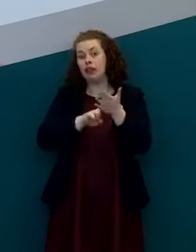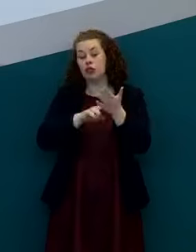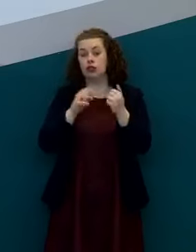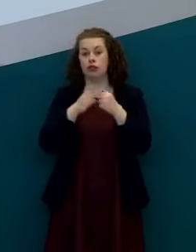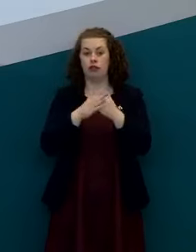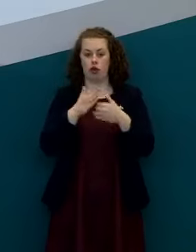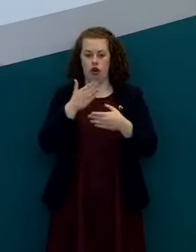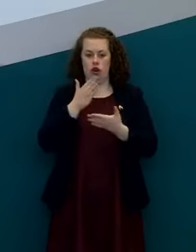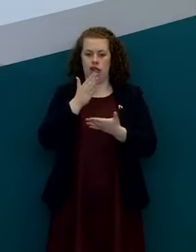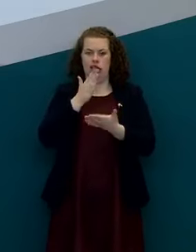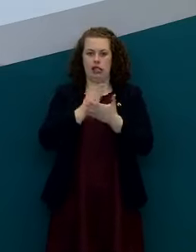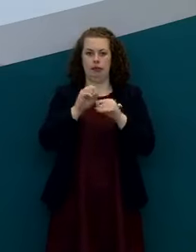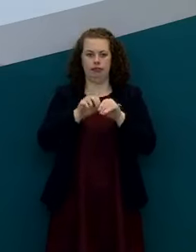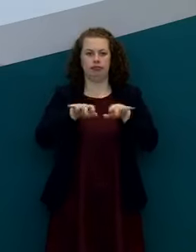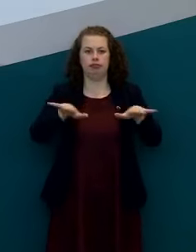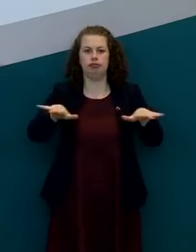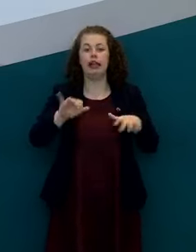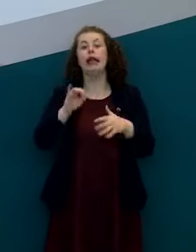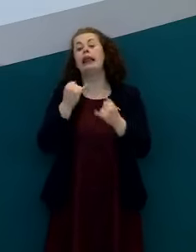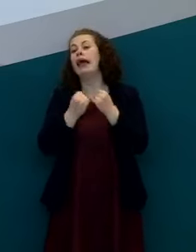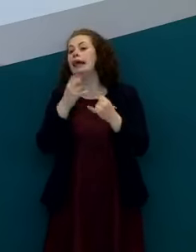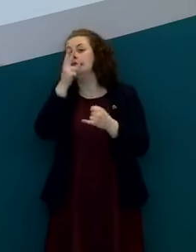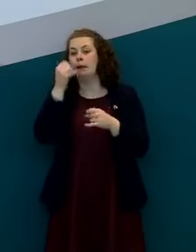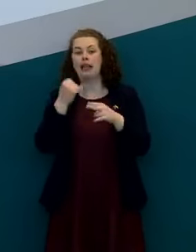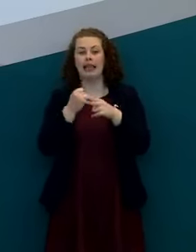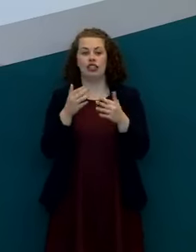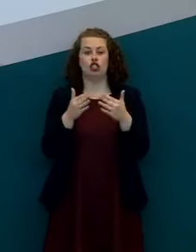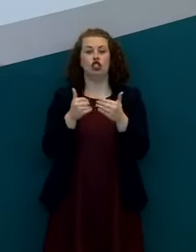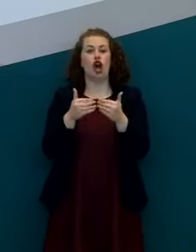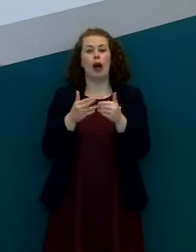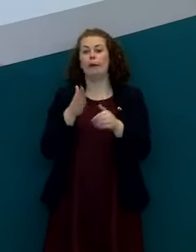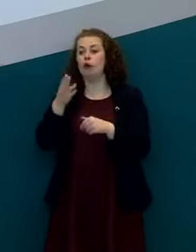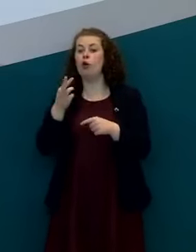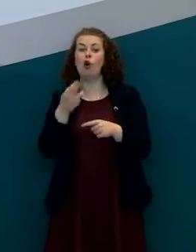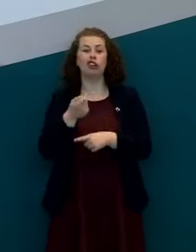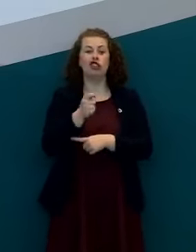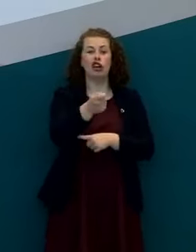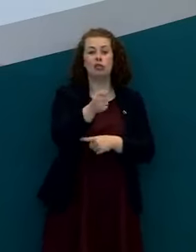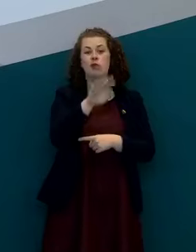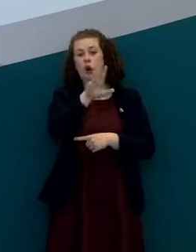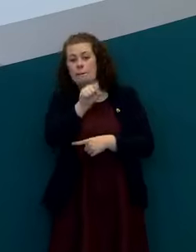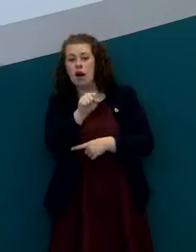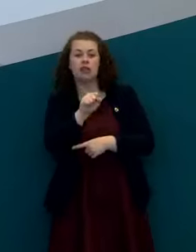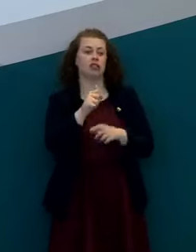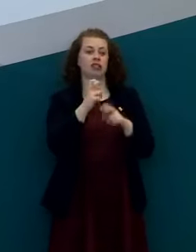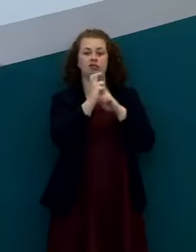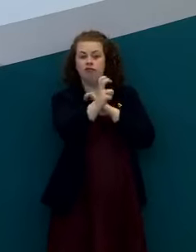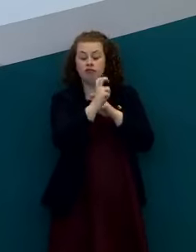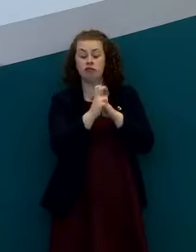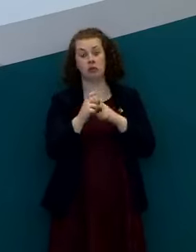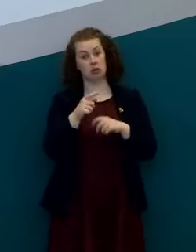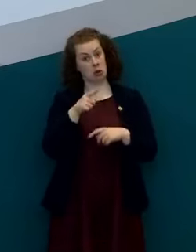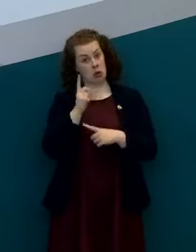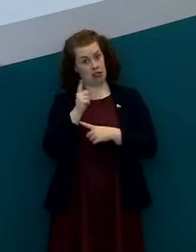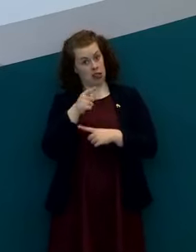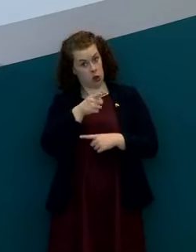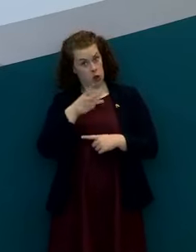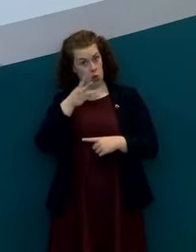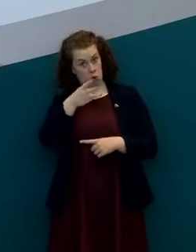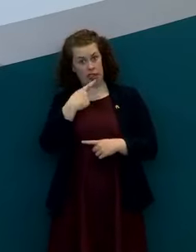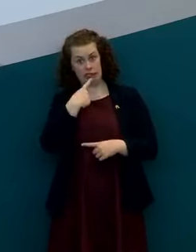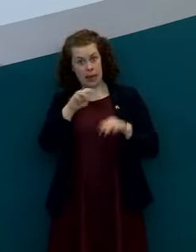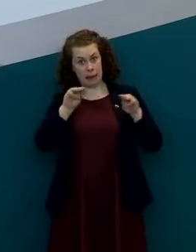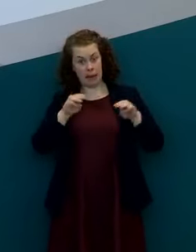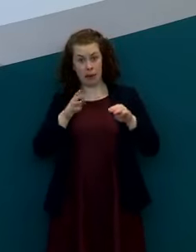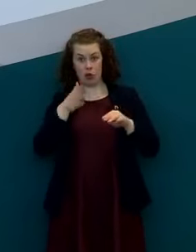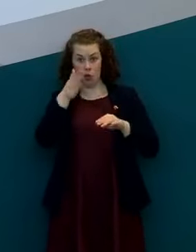infection in places like uh supermarkets and the public transport so i'm just wondering is the advice the public going to change about the wearing of of